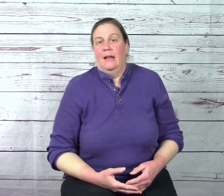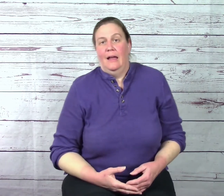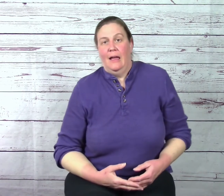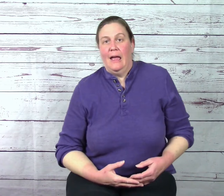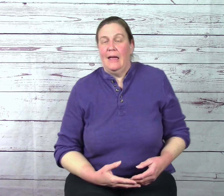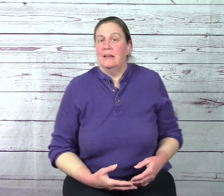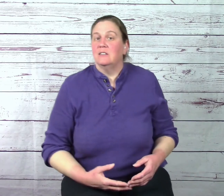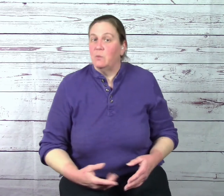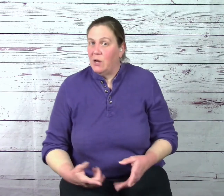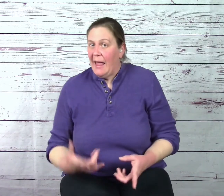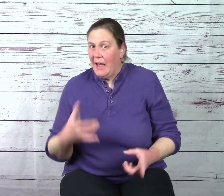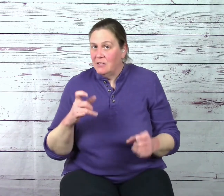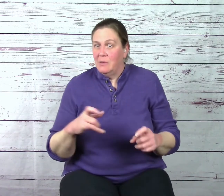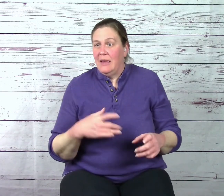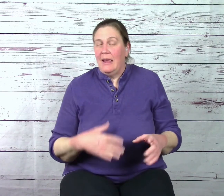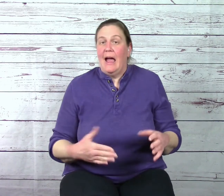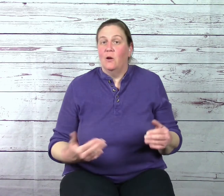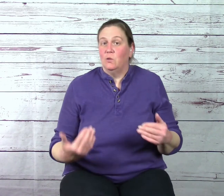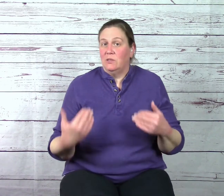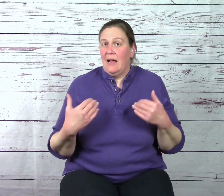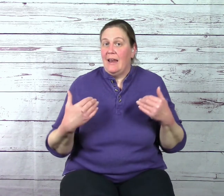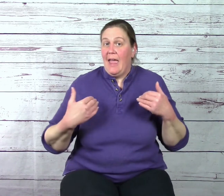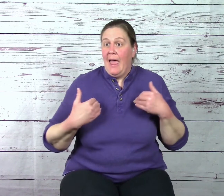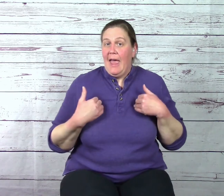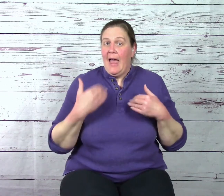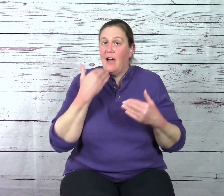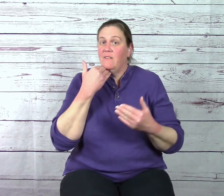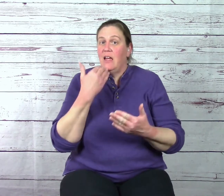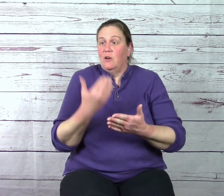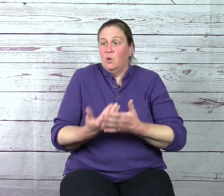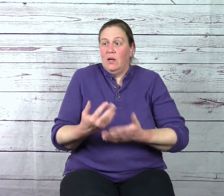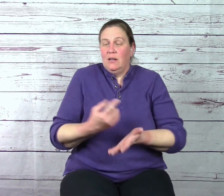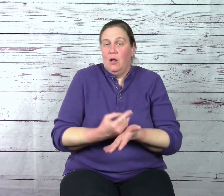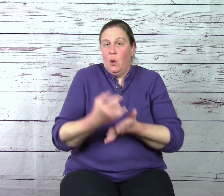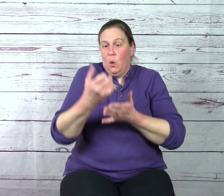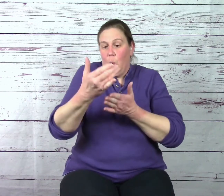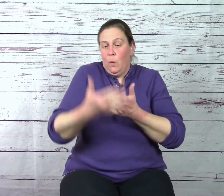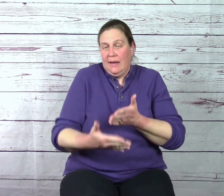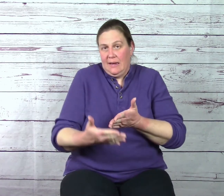And someone asked me how to sign have a good weekend.